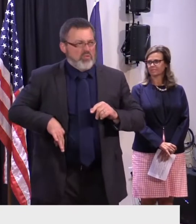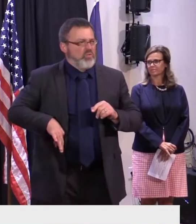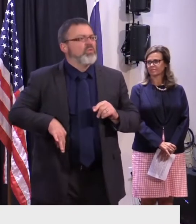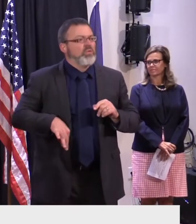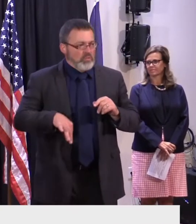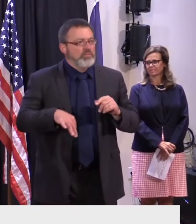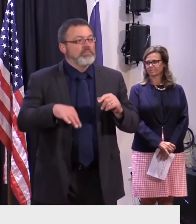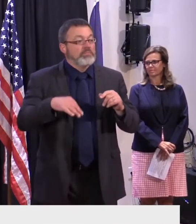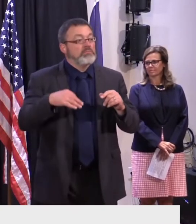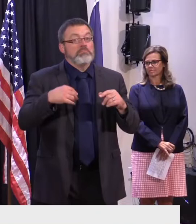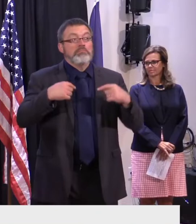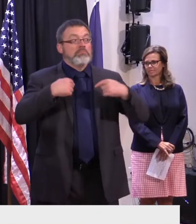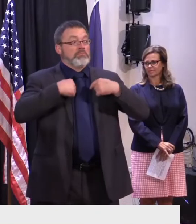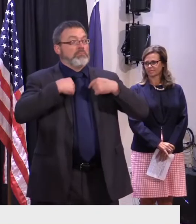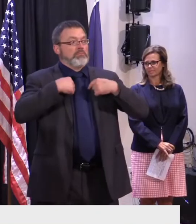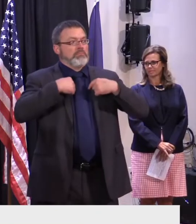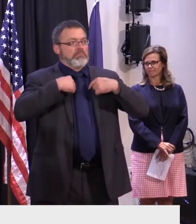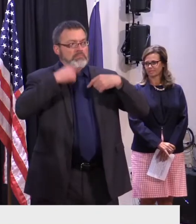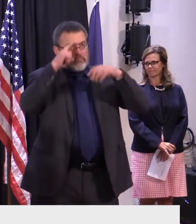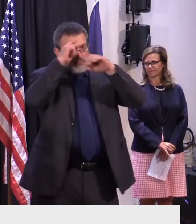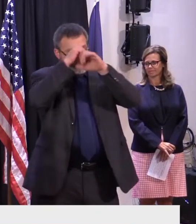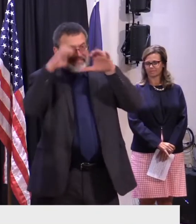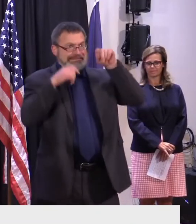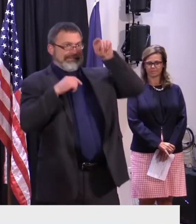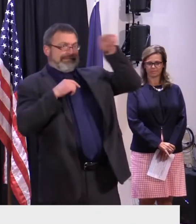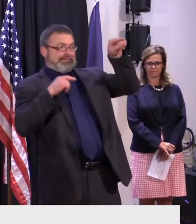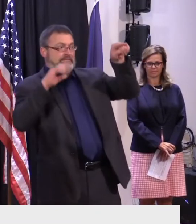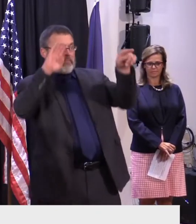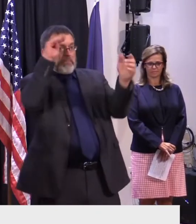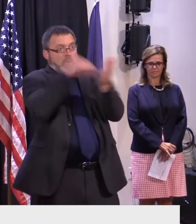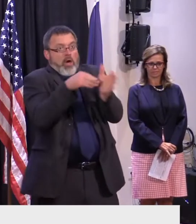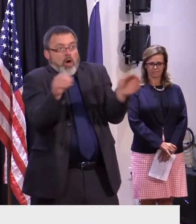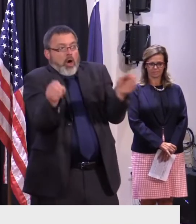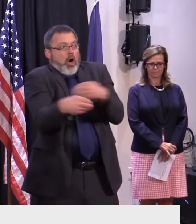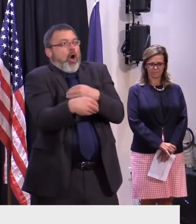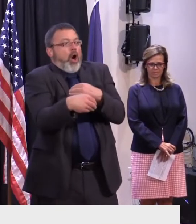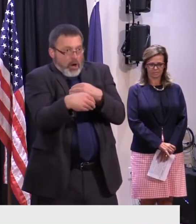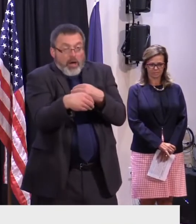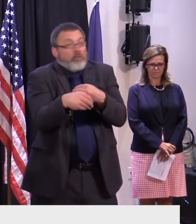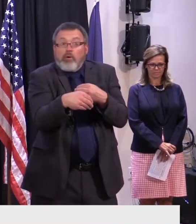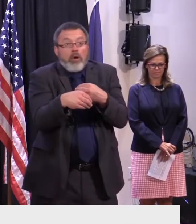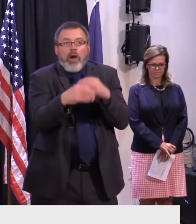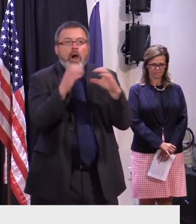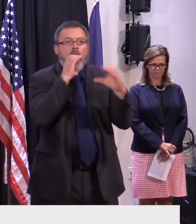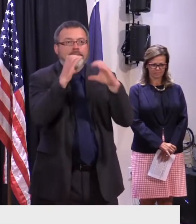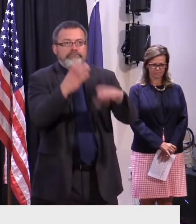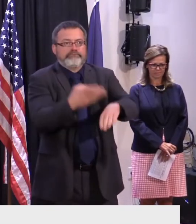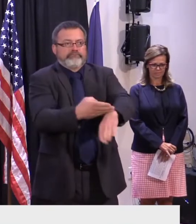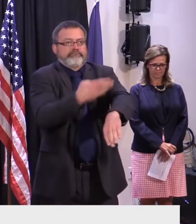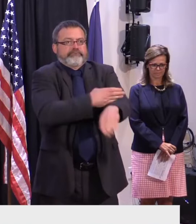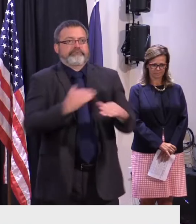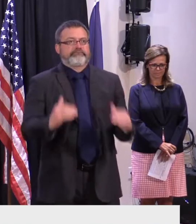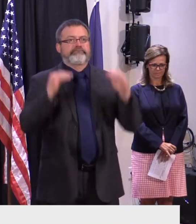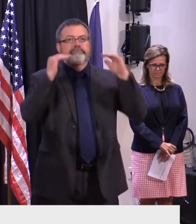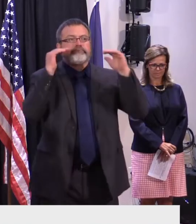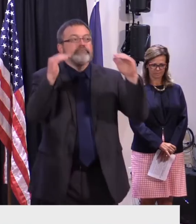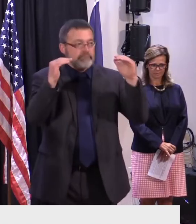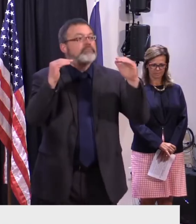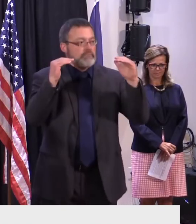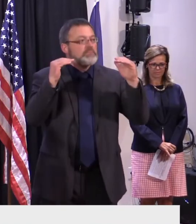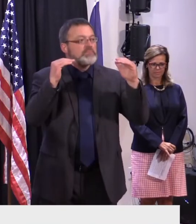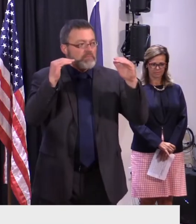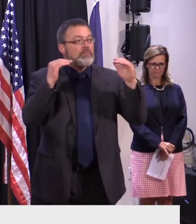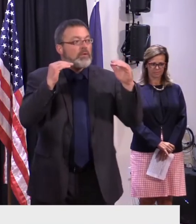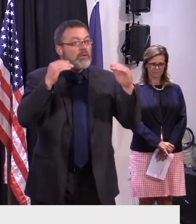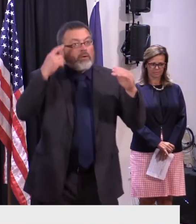our Montreal based office will start more conversations open more doors and lead to more opportunities to build